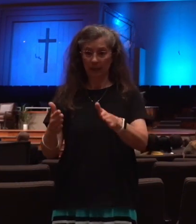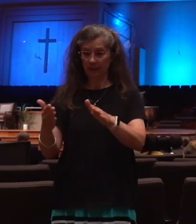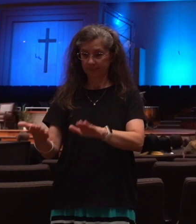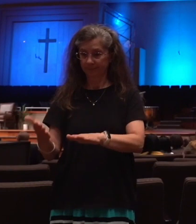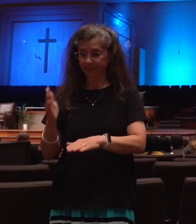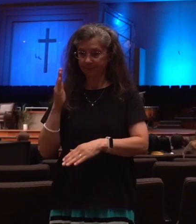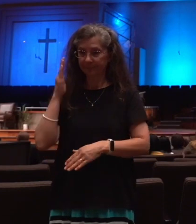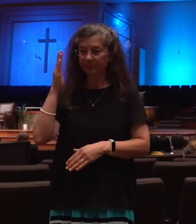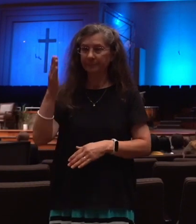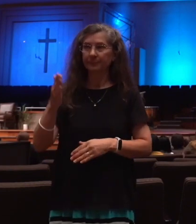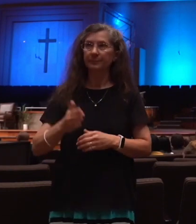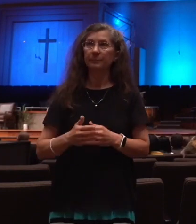Fires.